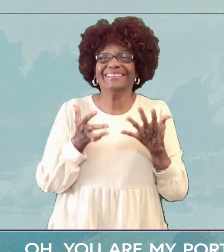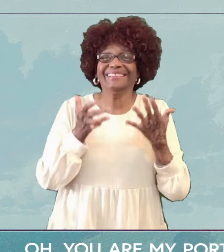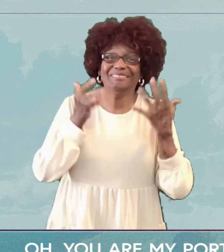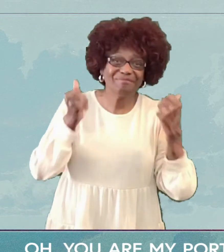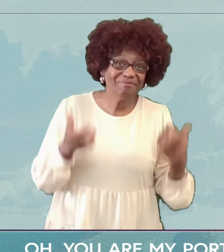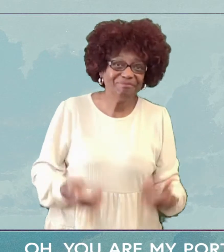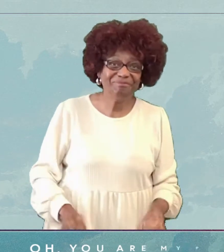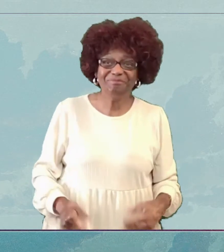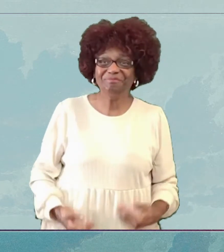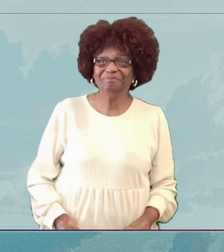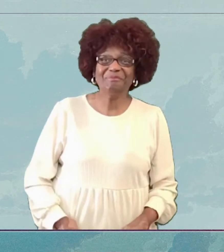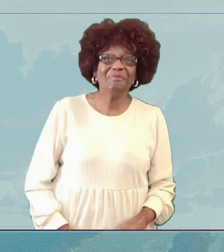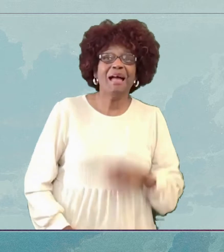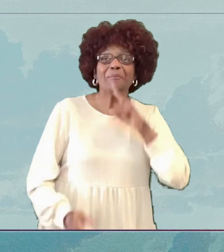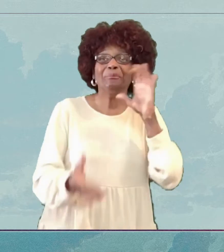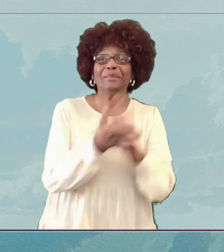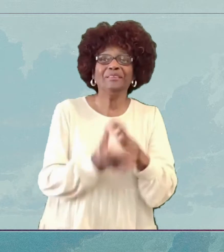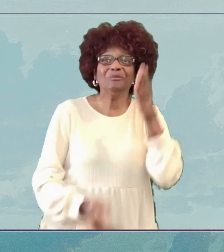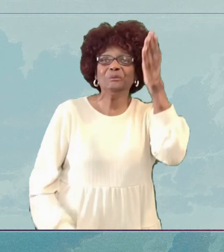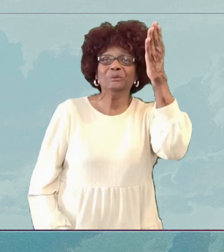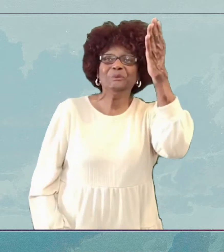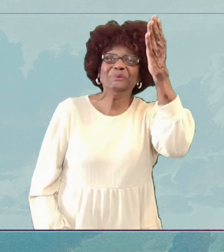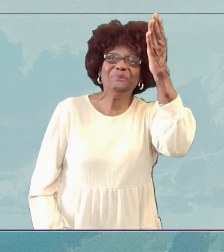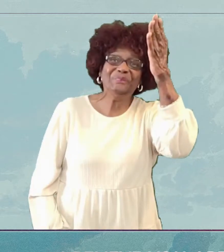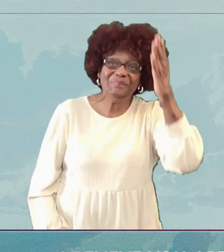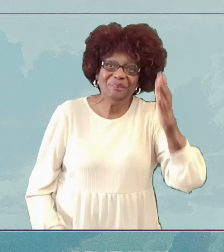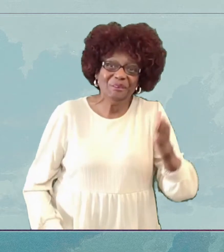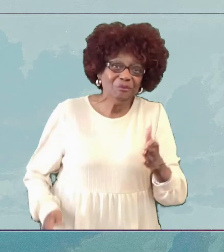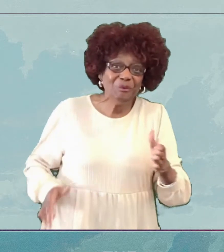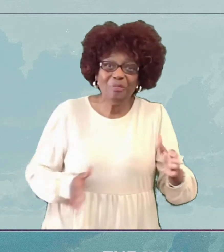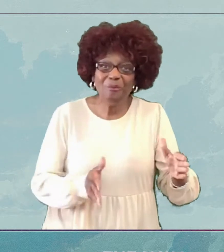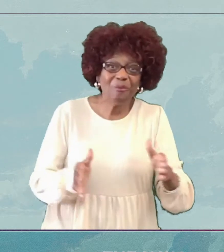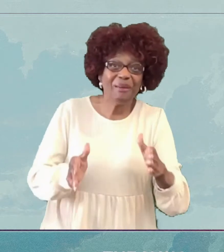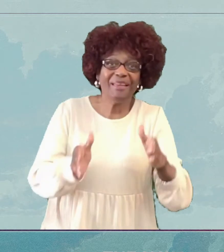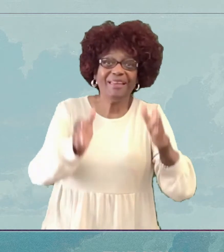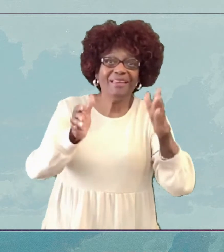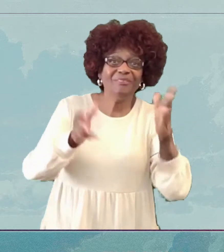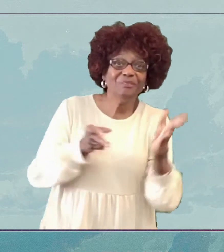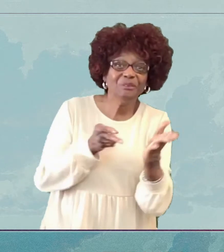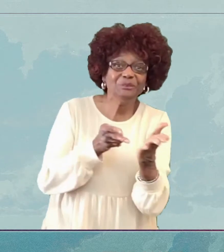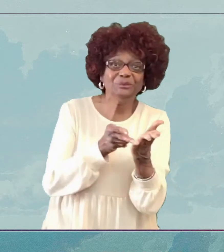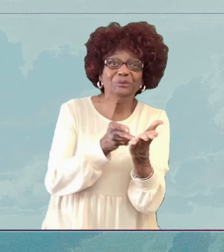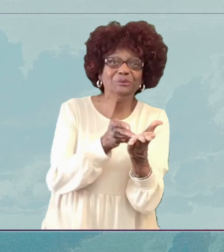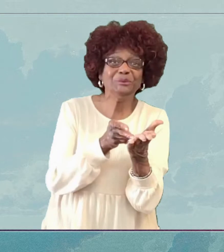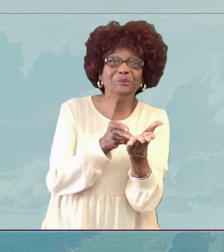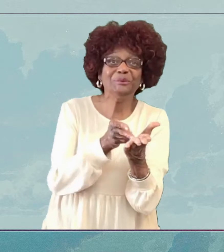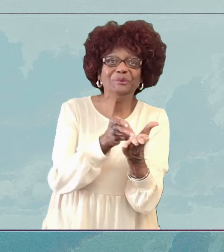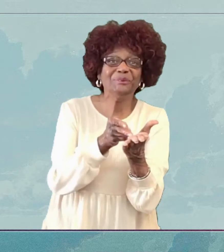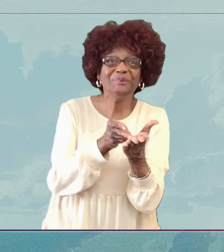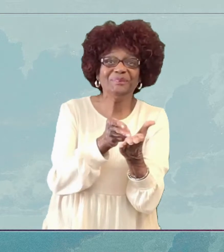Oh, I believe you are the way The